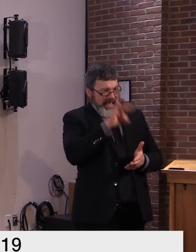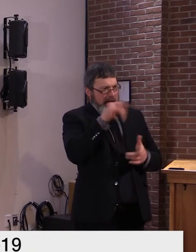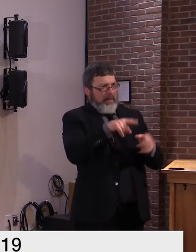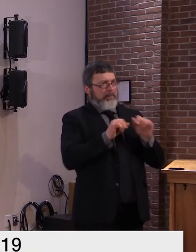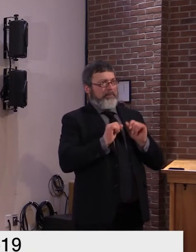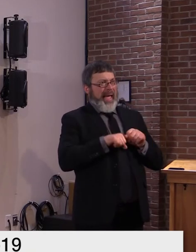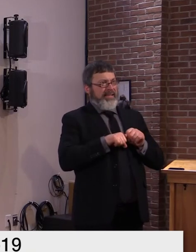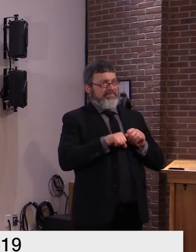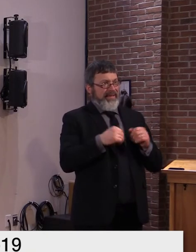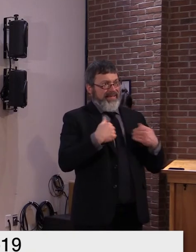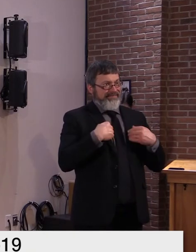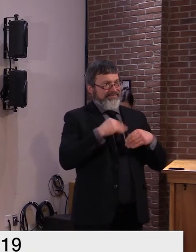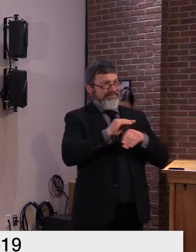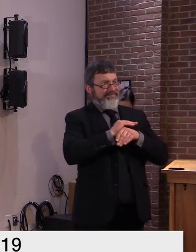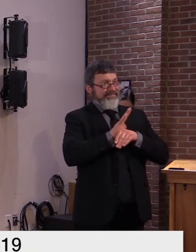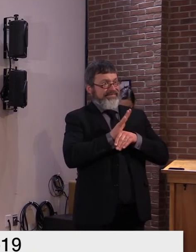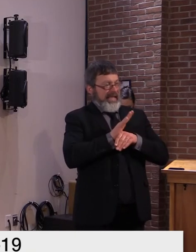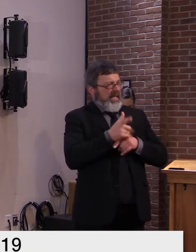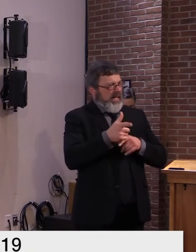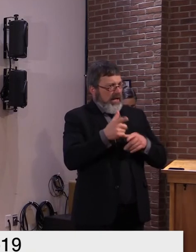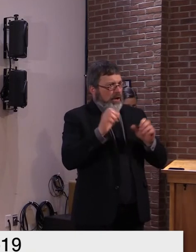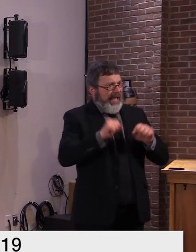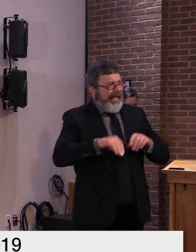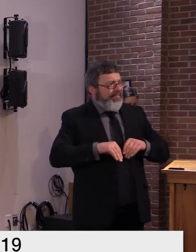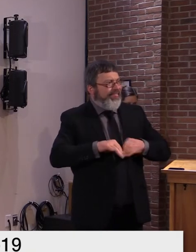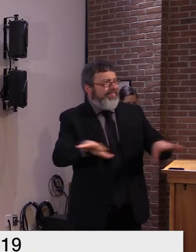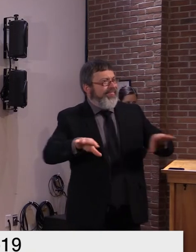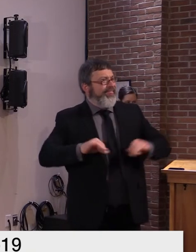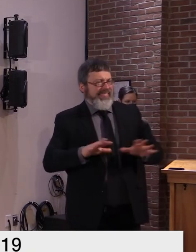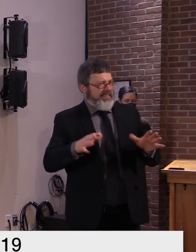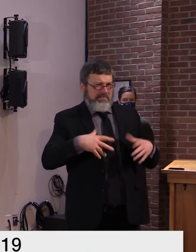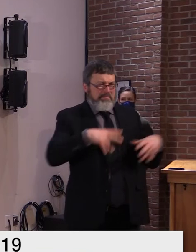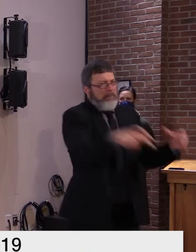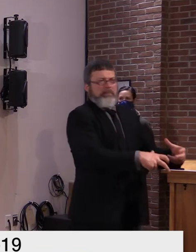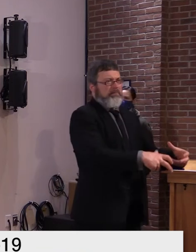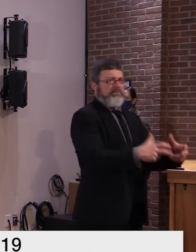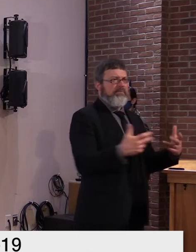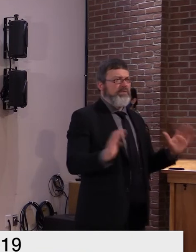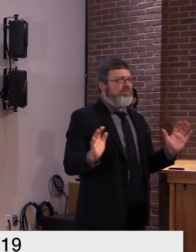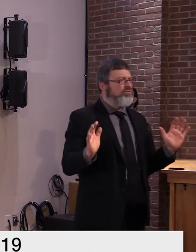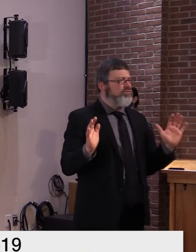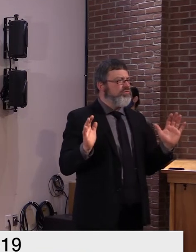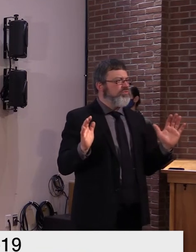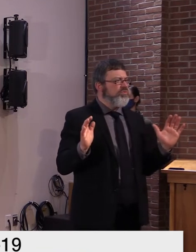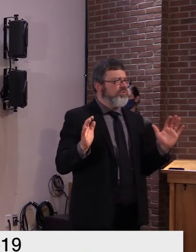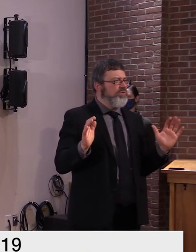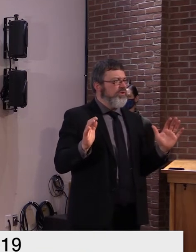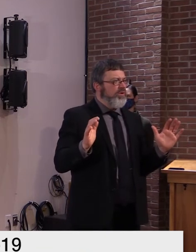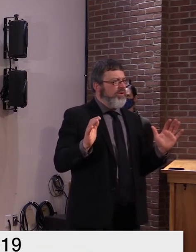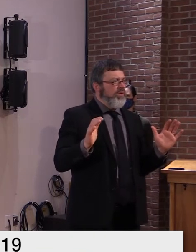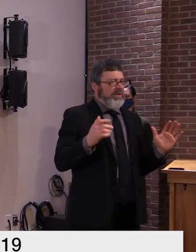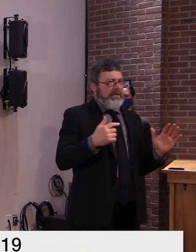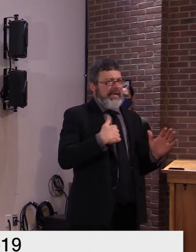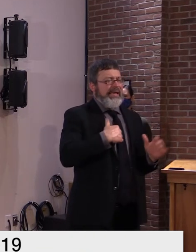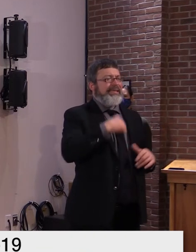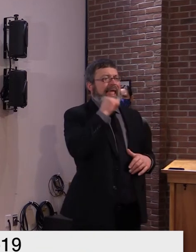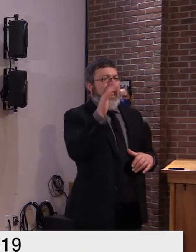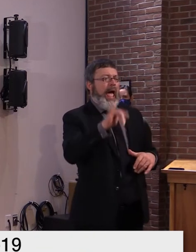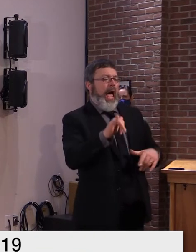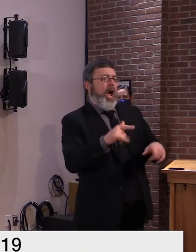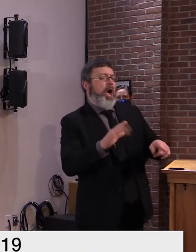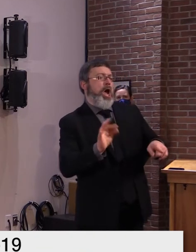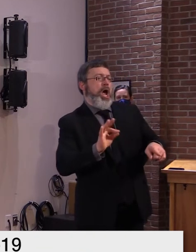much rather approach it from that standpoint than worry if that person just had inactive virus in their nose